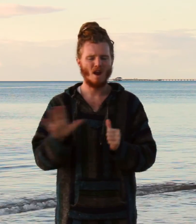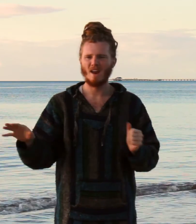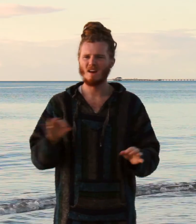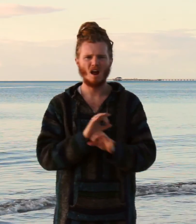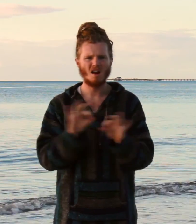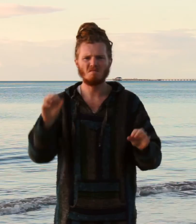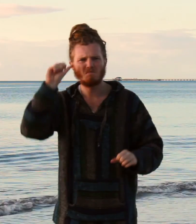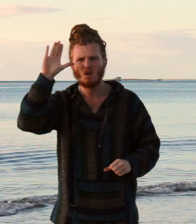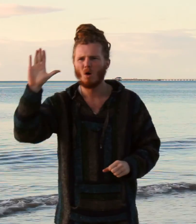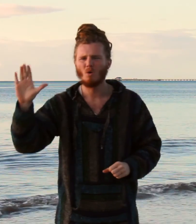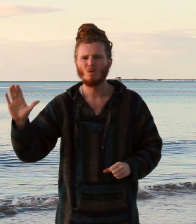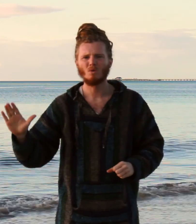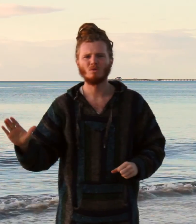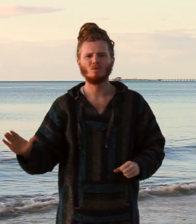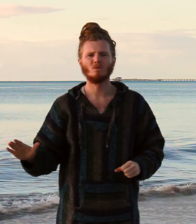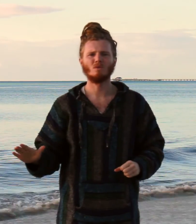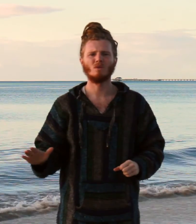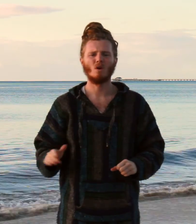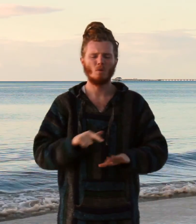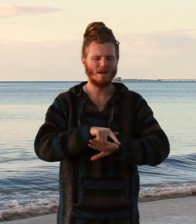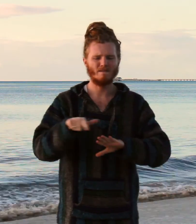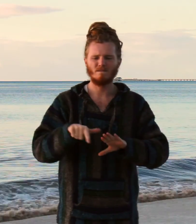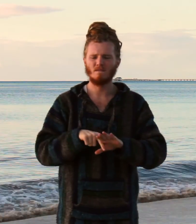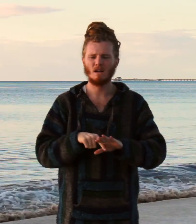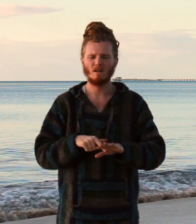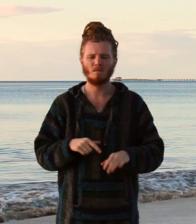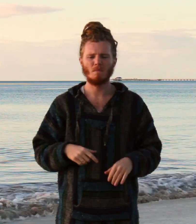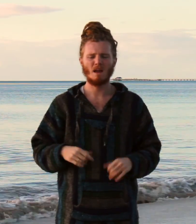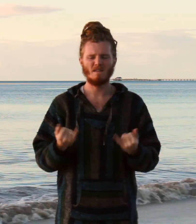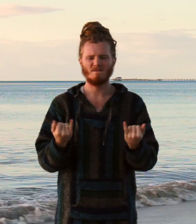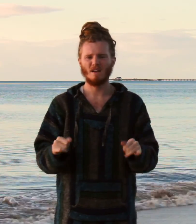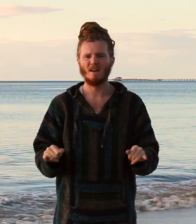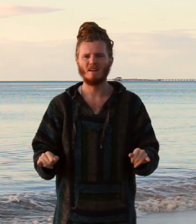unknown Where fear may fail